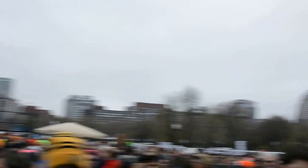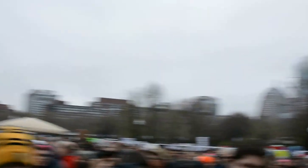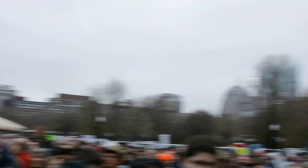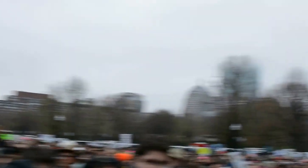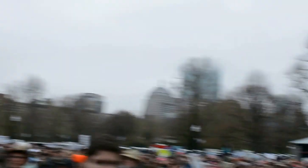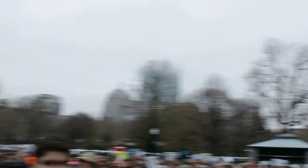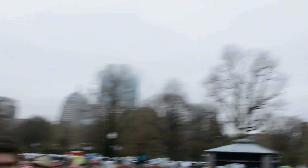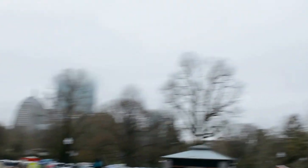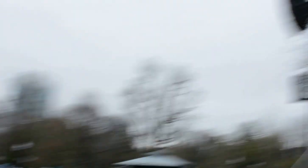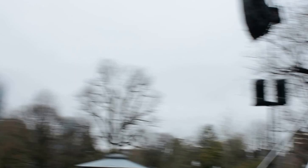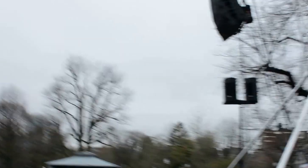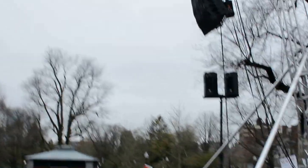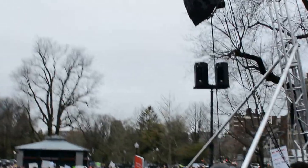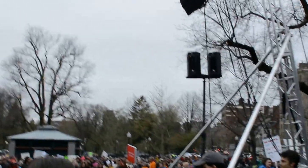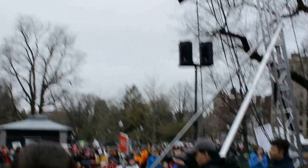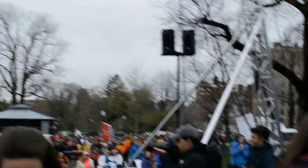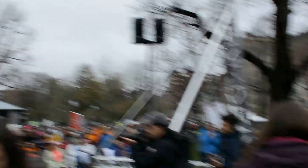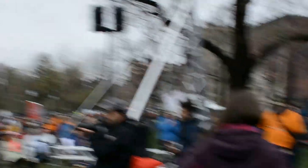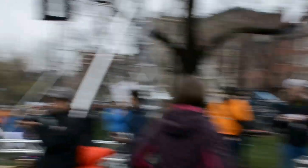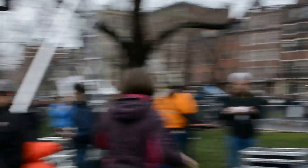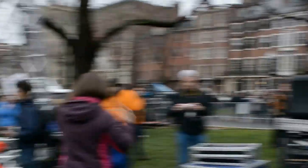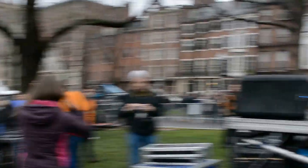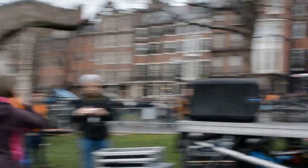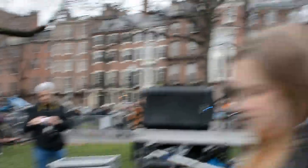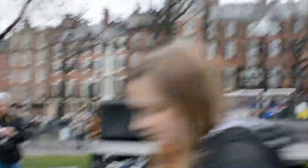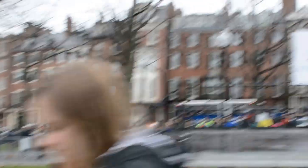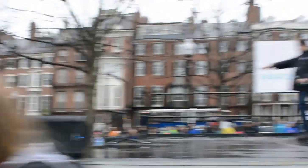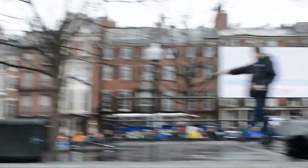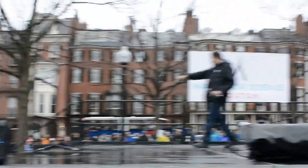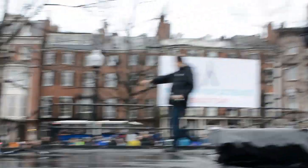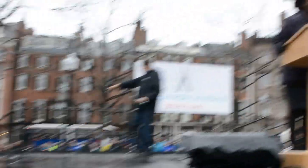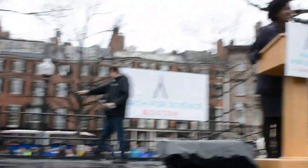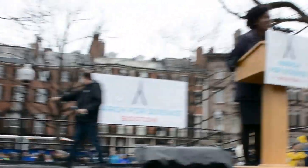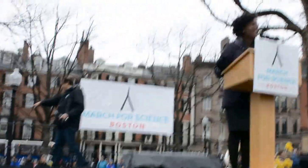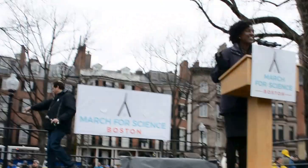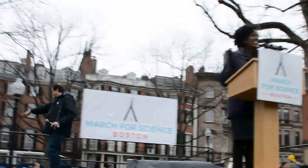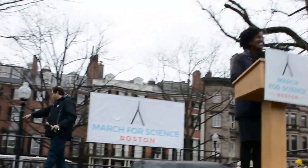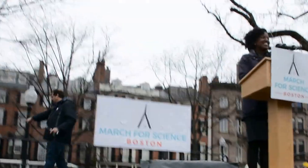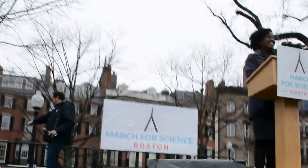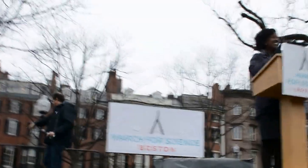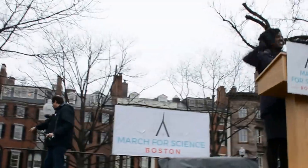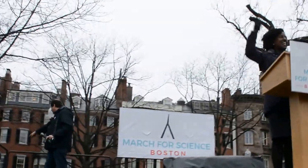Thank you, Alicia. Now one more mixed round of applause for her. realamy. happy to month. Sorry. Except for Verbots. Thank